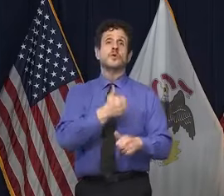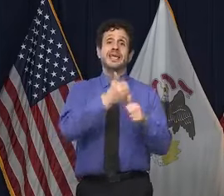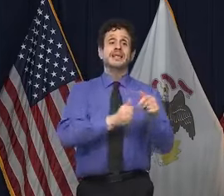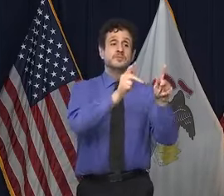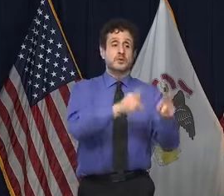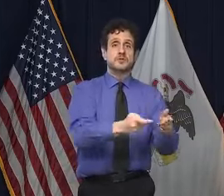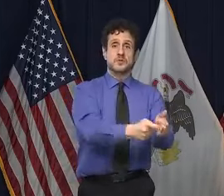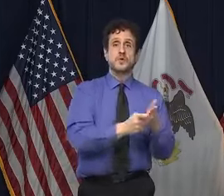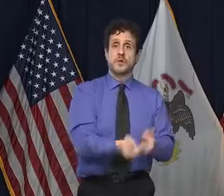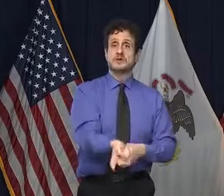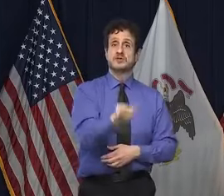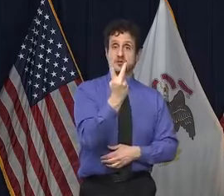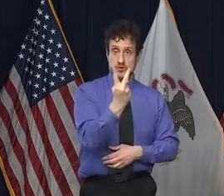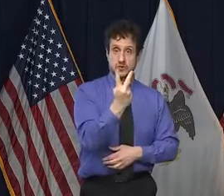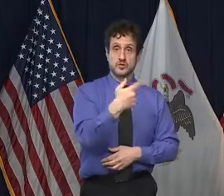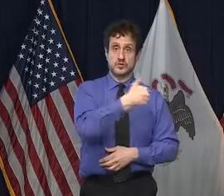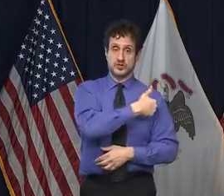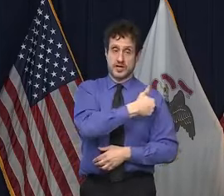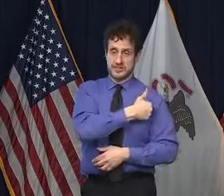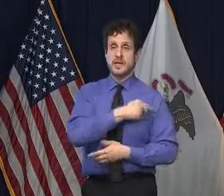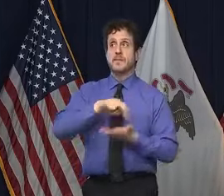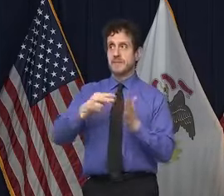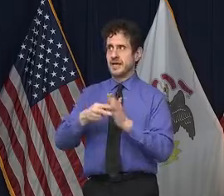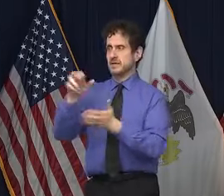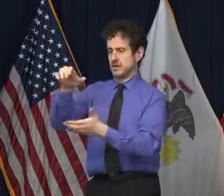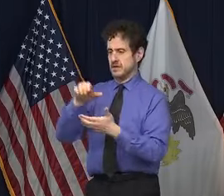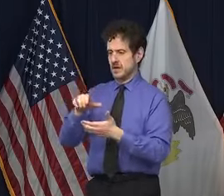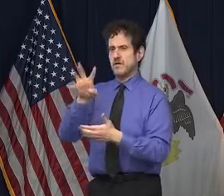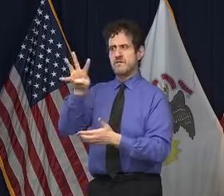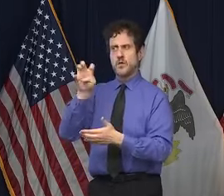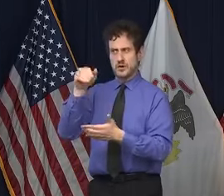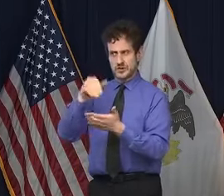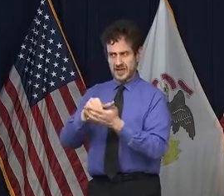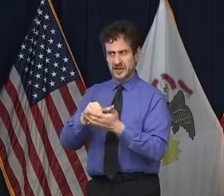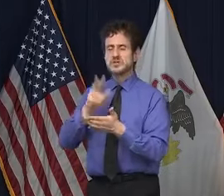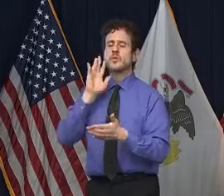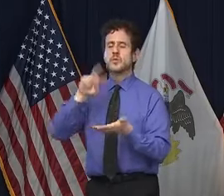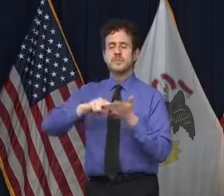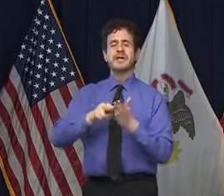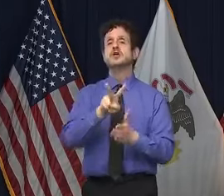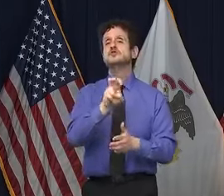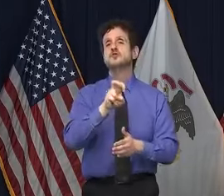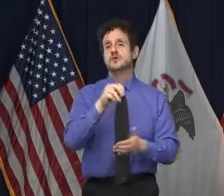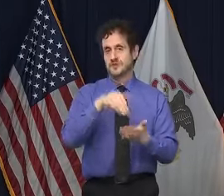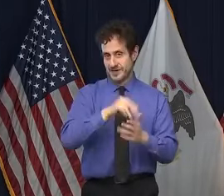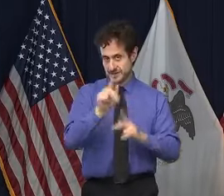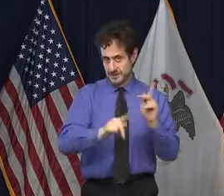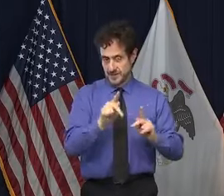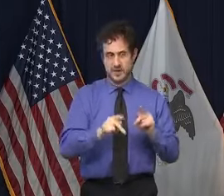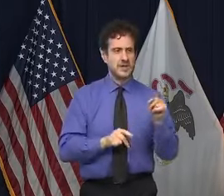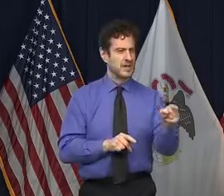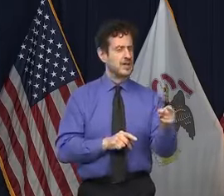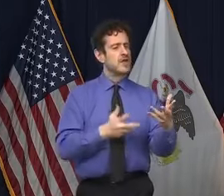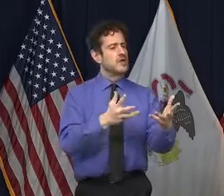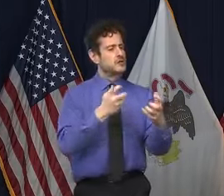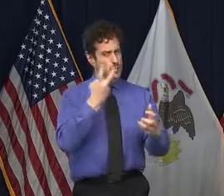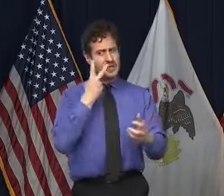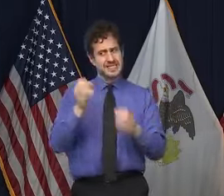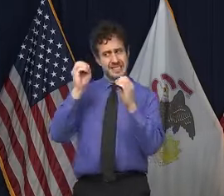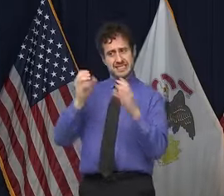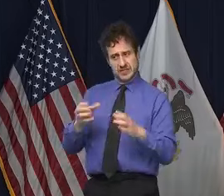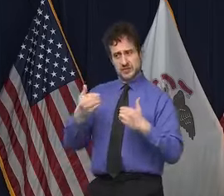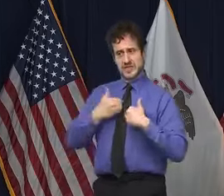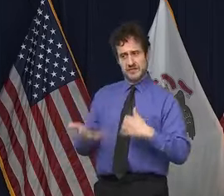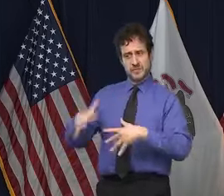cut in half is the number of people. Do you want to see teachers prioritize, though? Of course, teachers are very